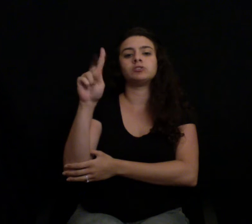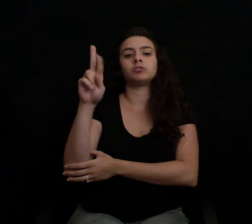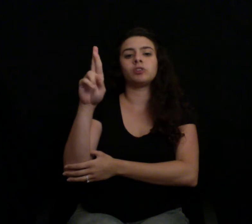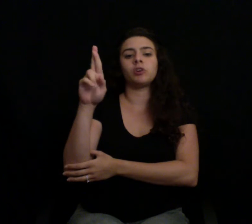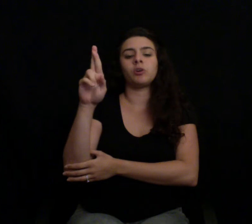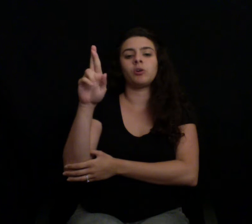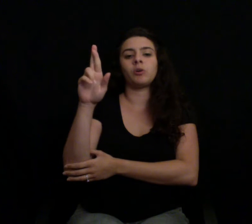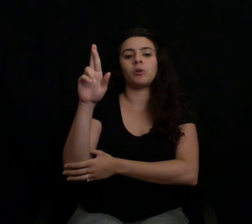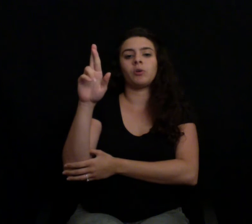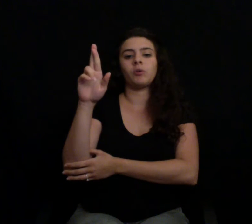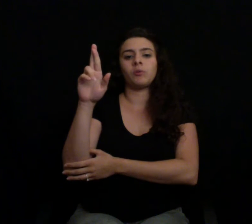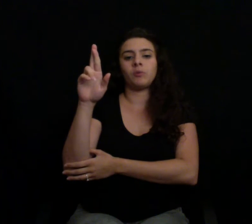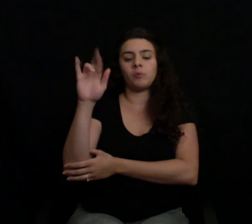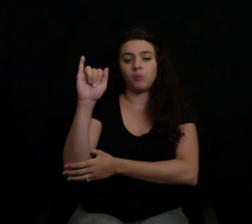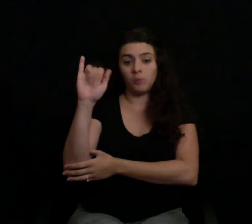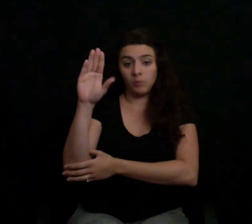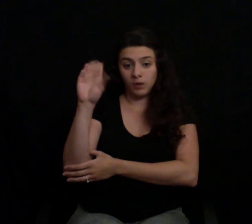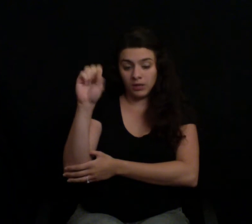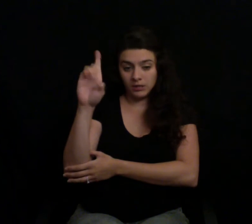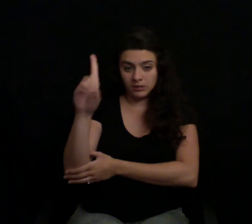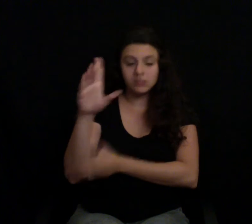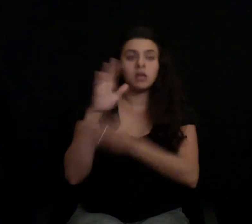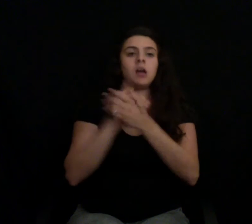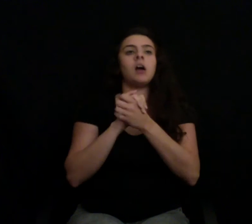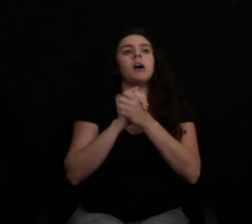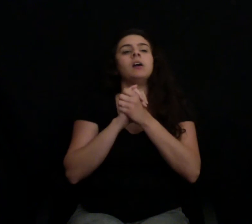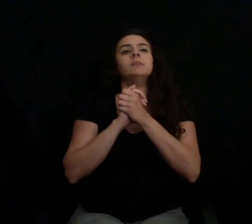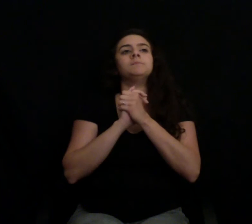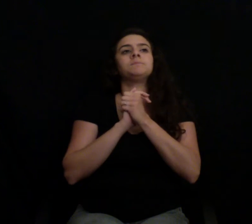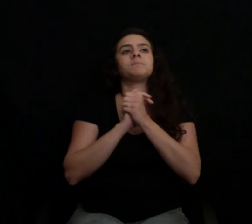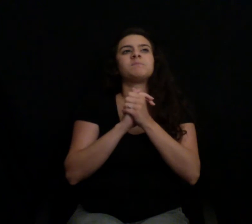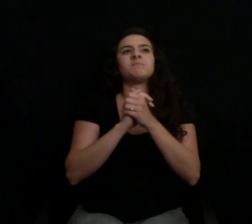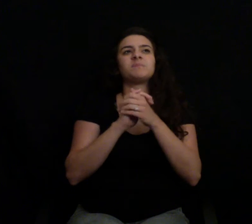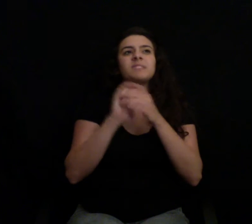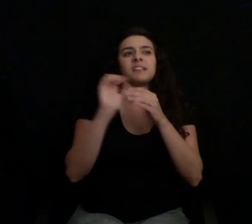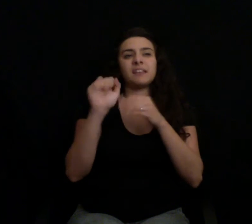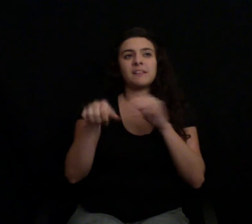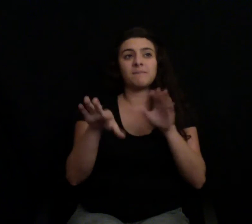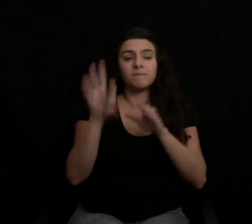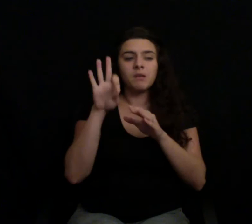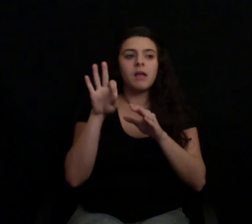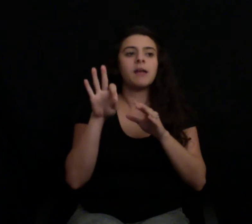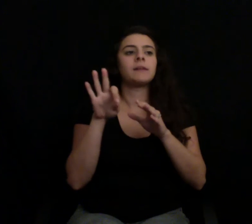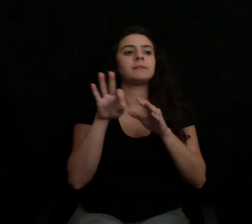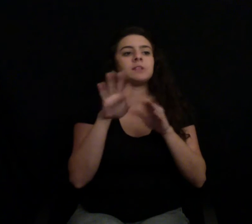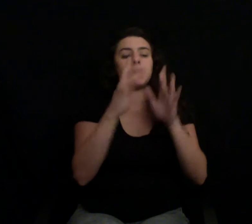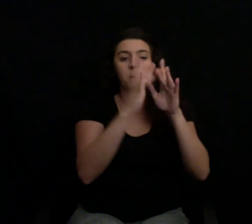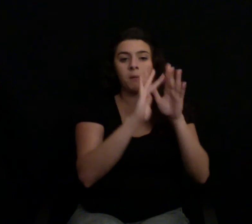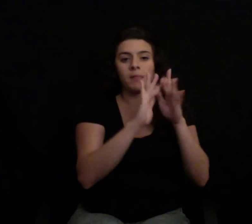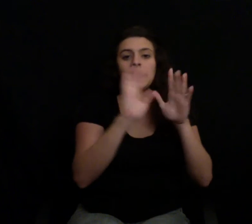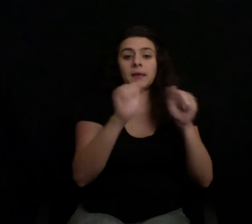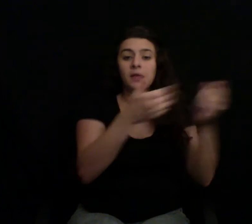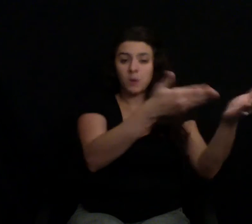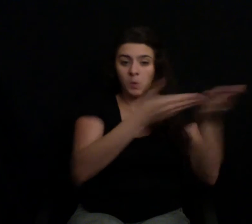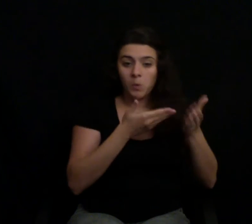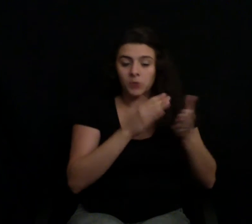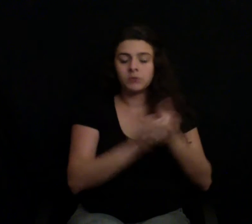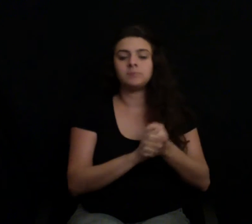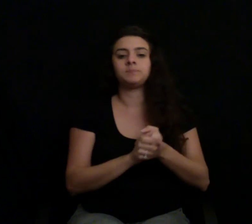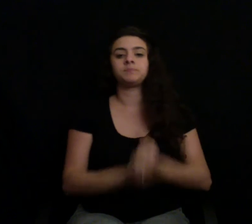know, animals that are raised on pasture to higher welfare standards. It's hard work. And the industry tries to keep it that way. Leah says that on a scale from one to